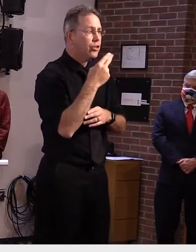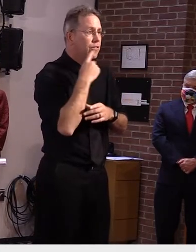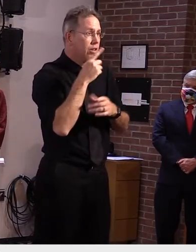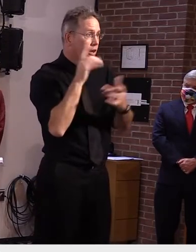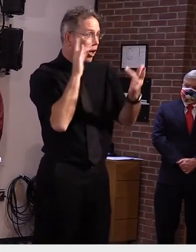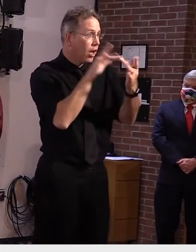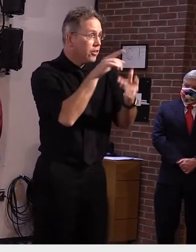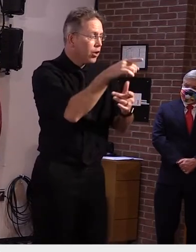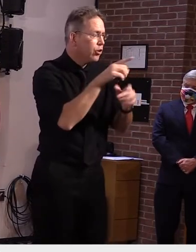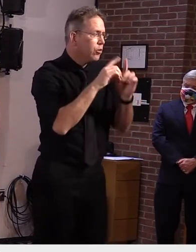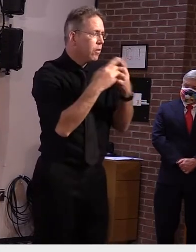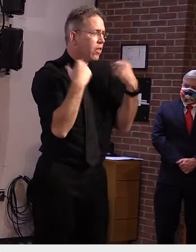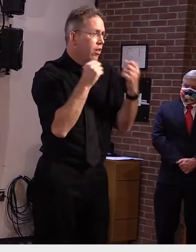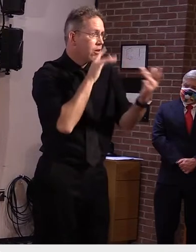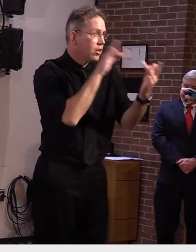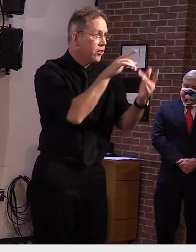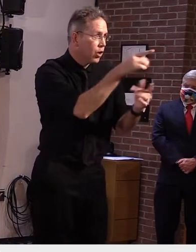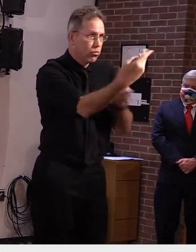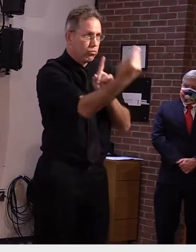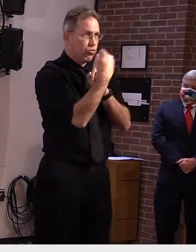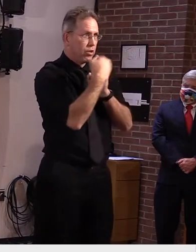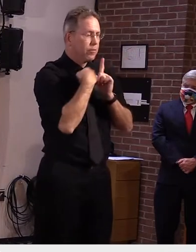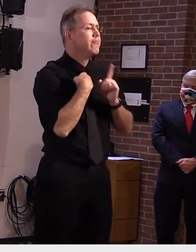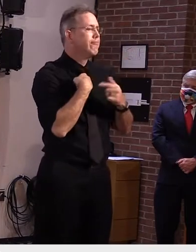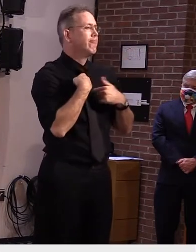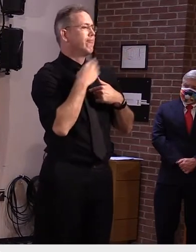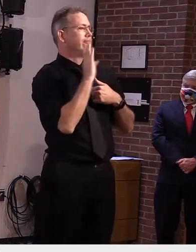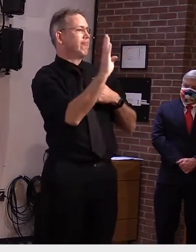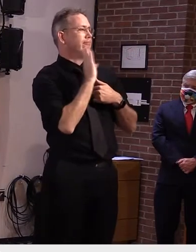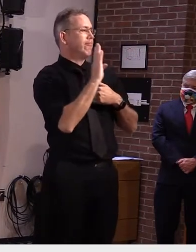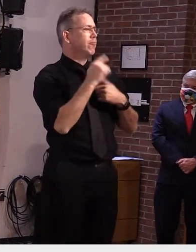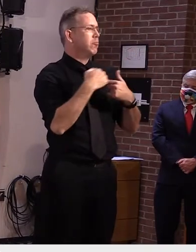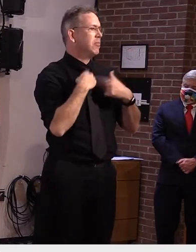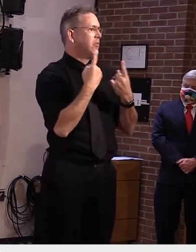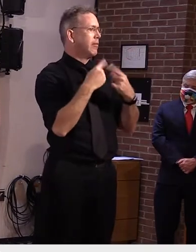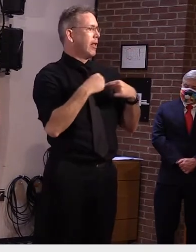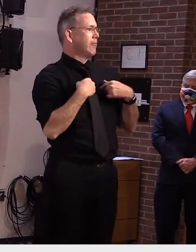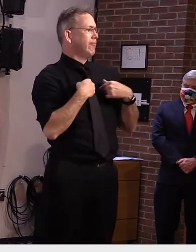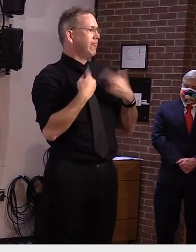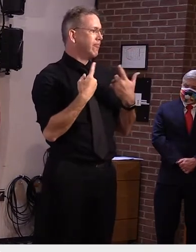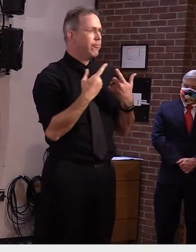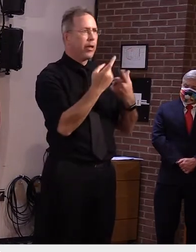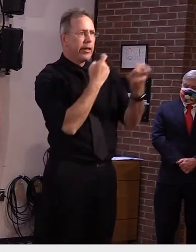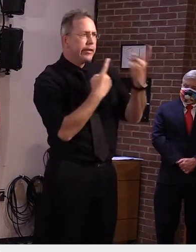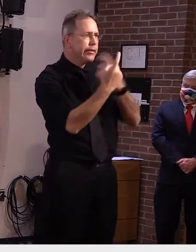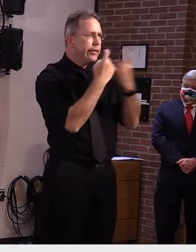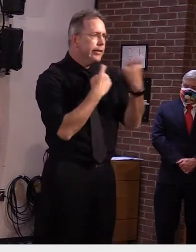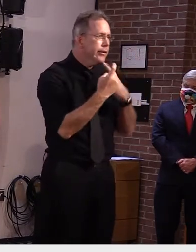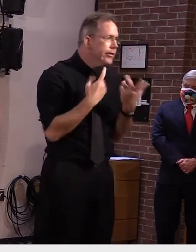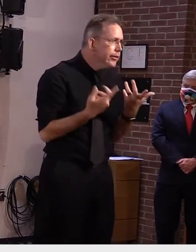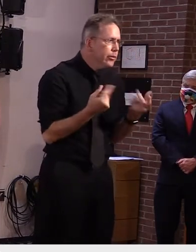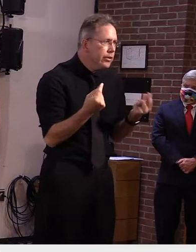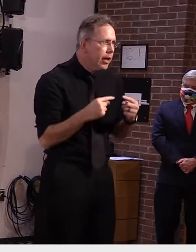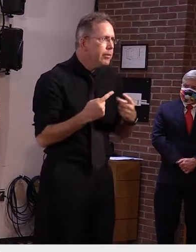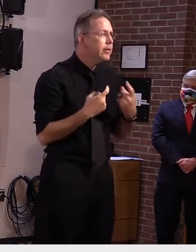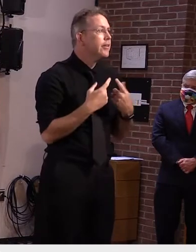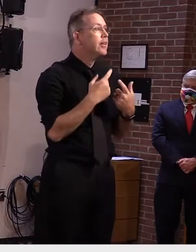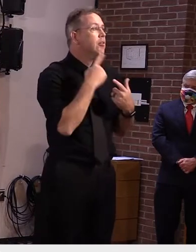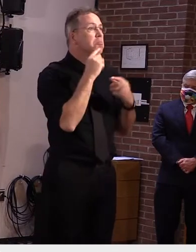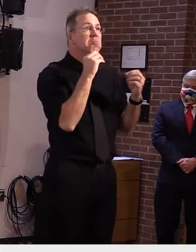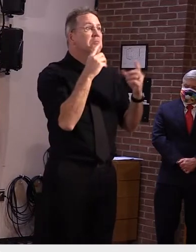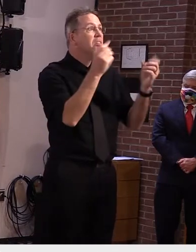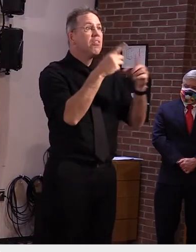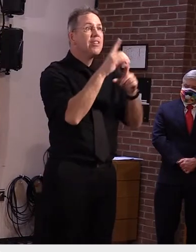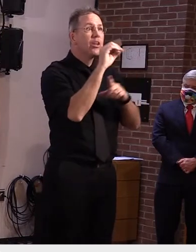if you don't hear from the health department you probably have absolutely nothing to worry about and if the situation changes you will hear from the health